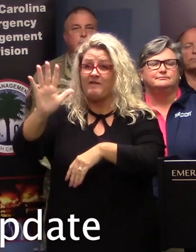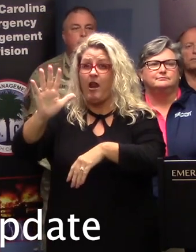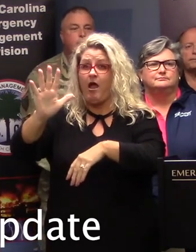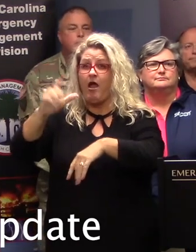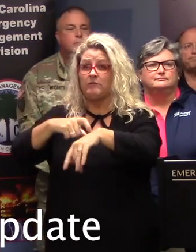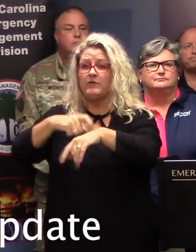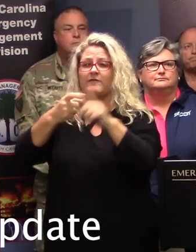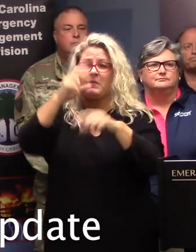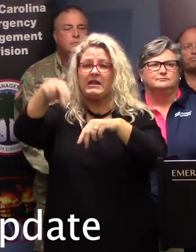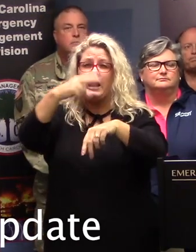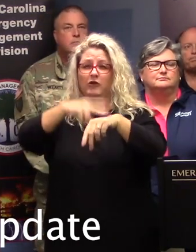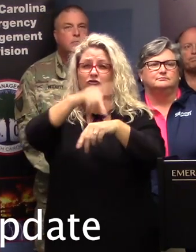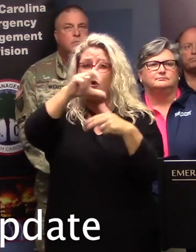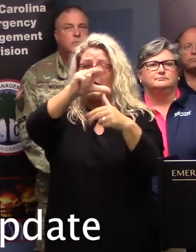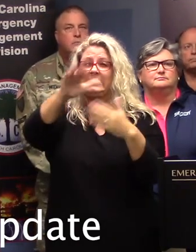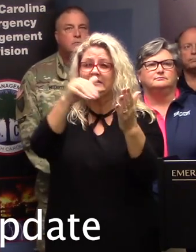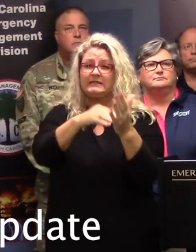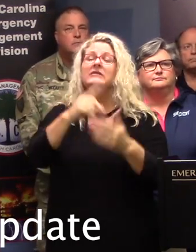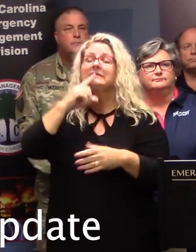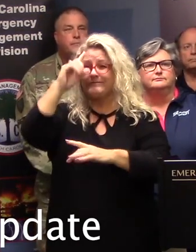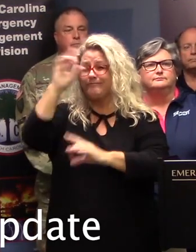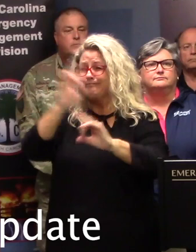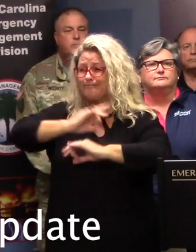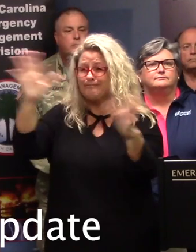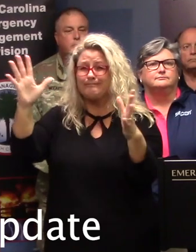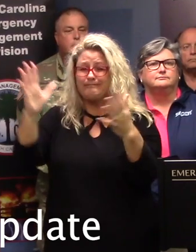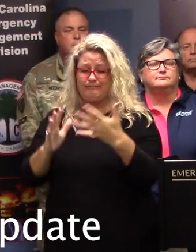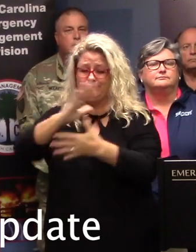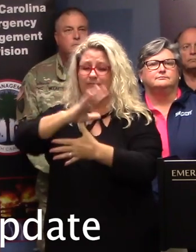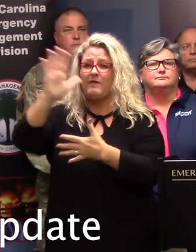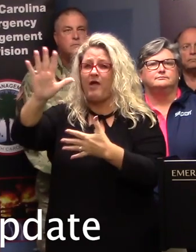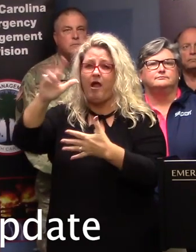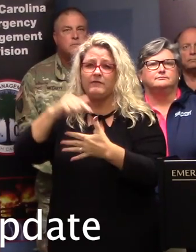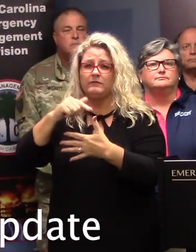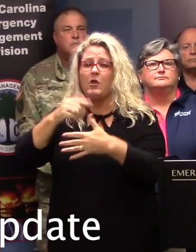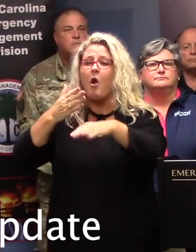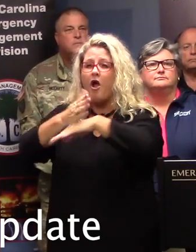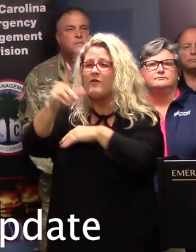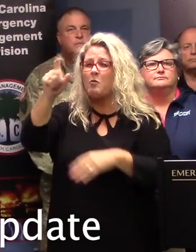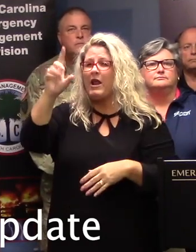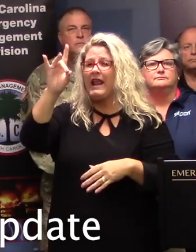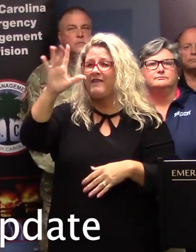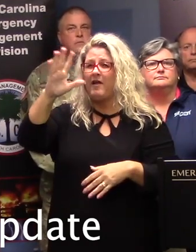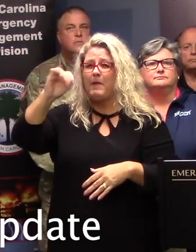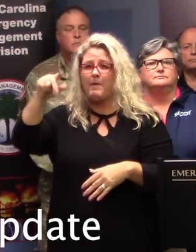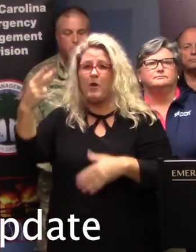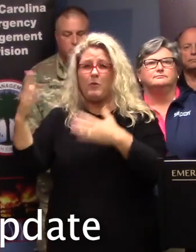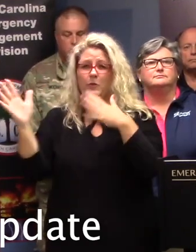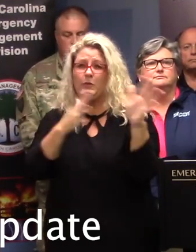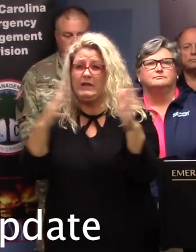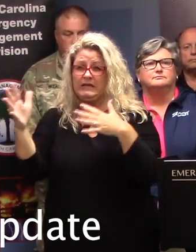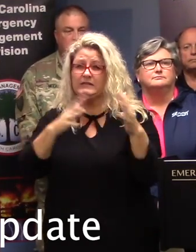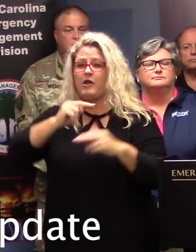Center, Dorian was still a catastrophic Category 5 hurricane with winds of over 185 miles an hour over the